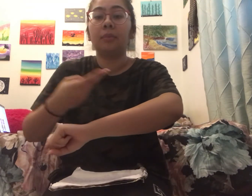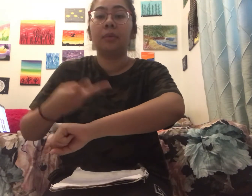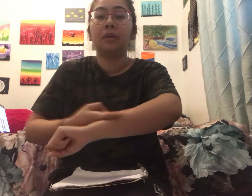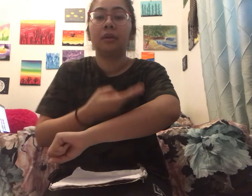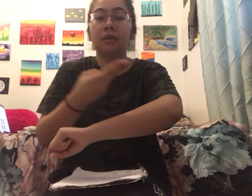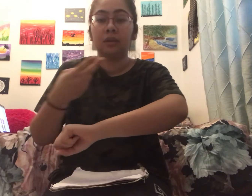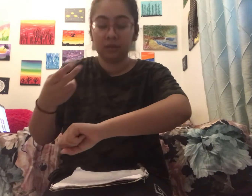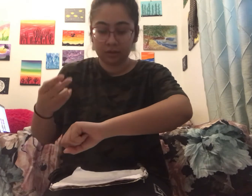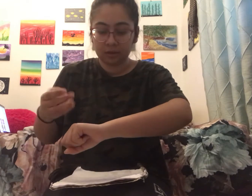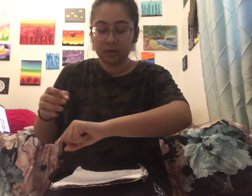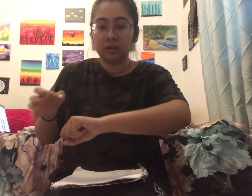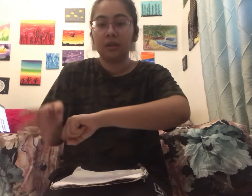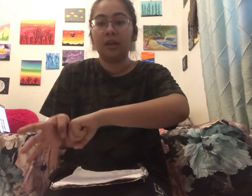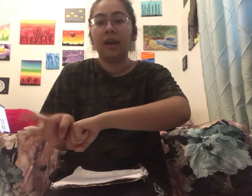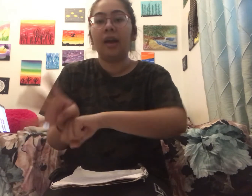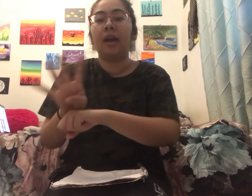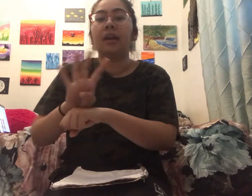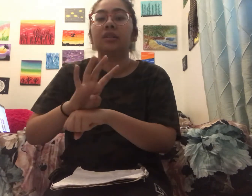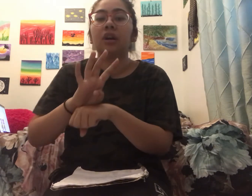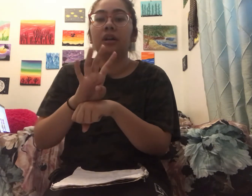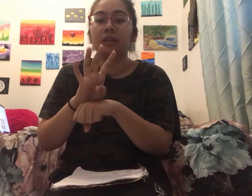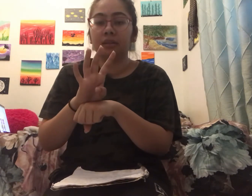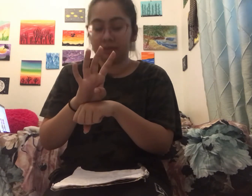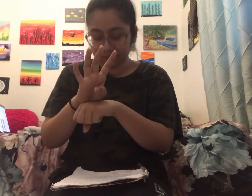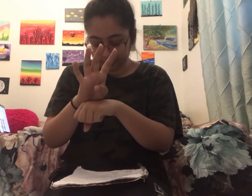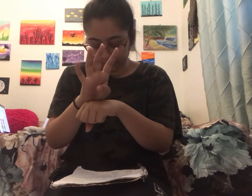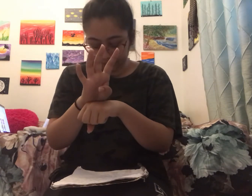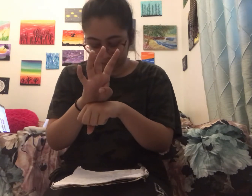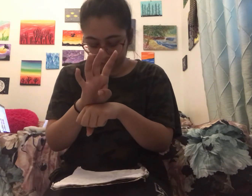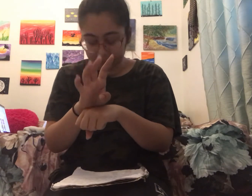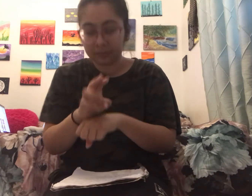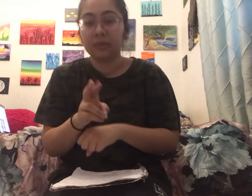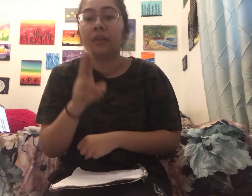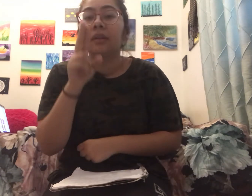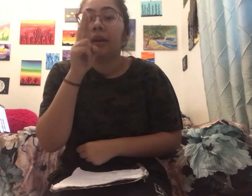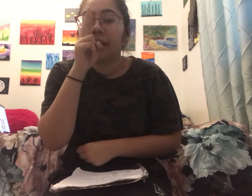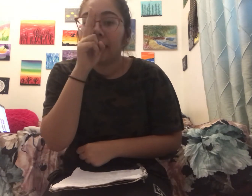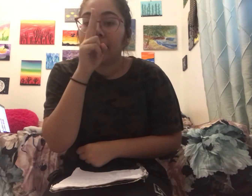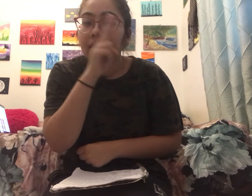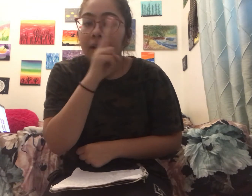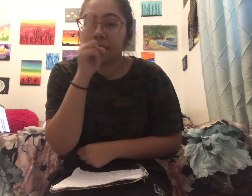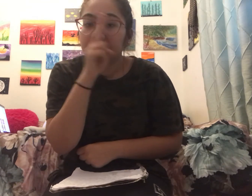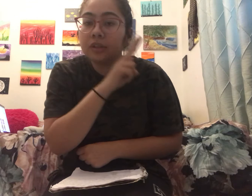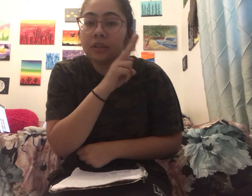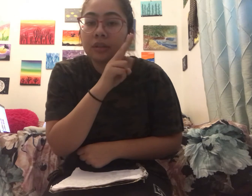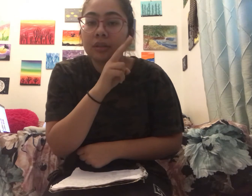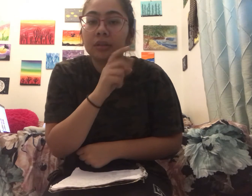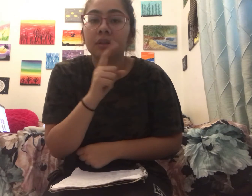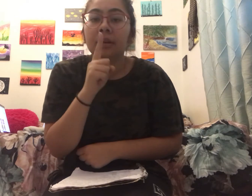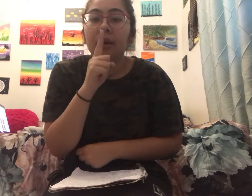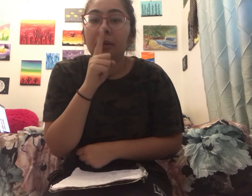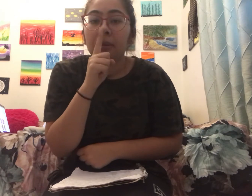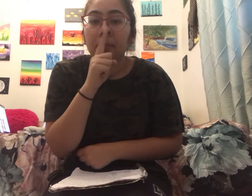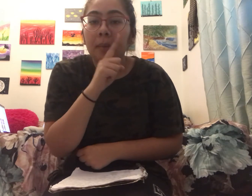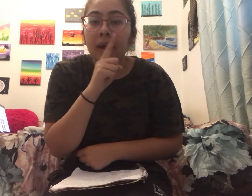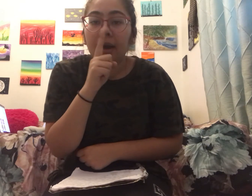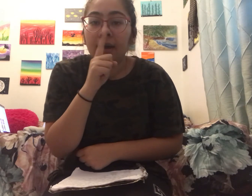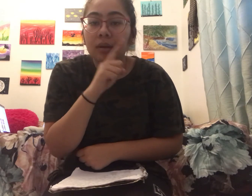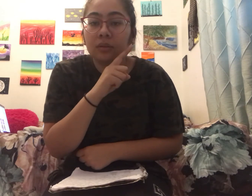sheep sheep hedgehog hamster mouse